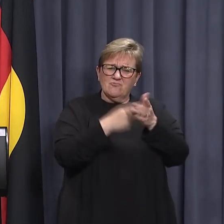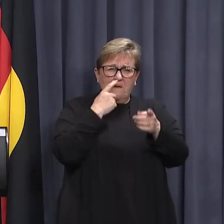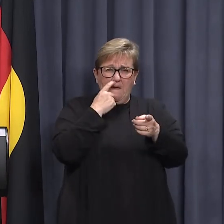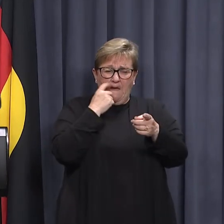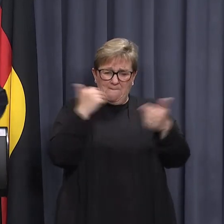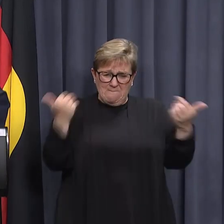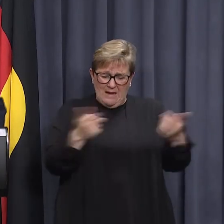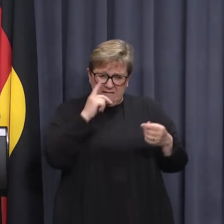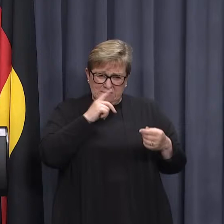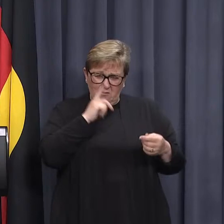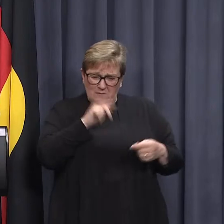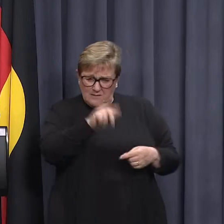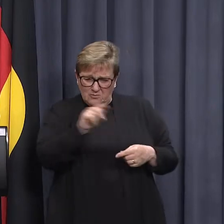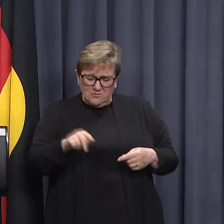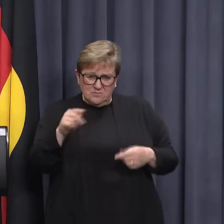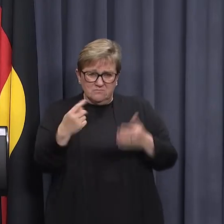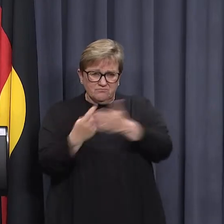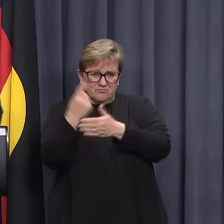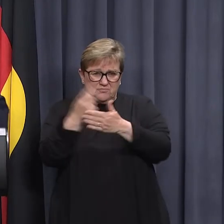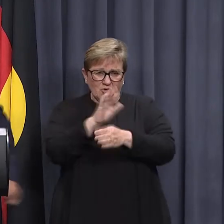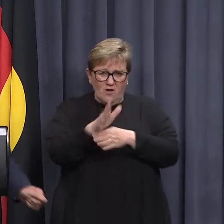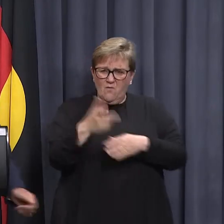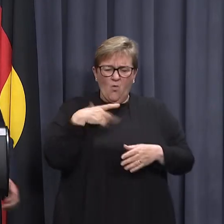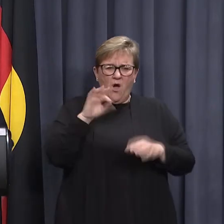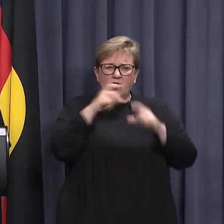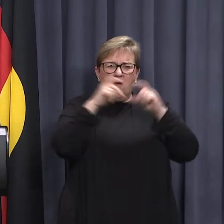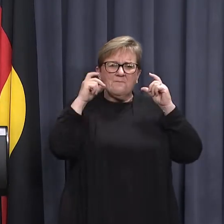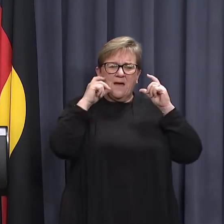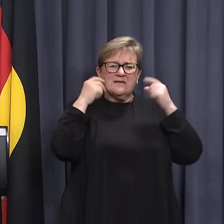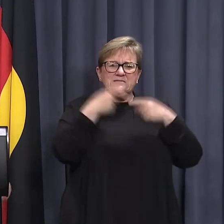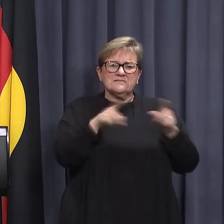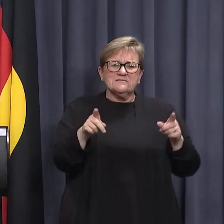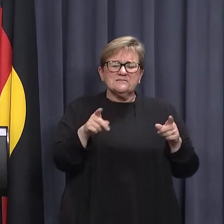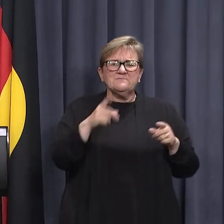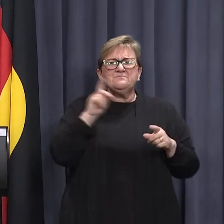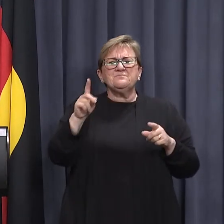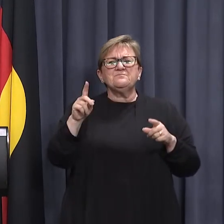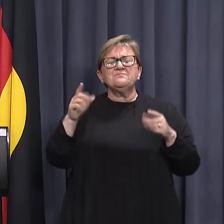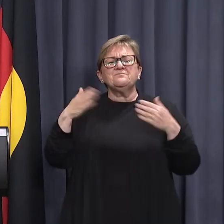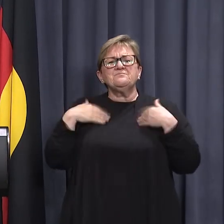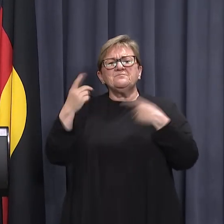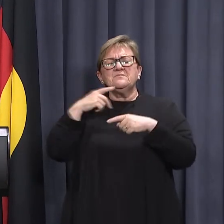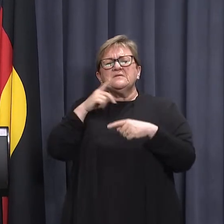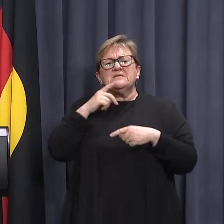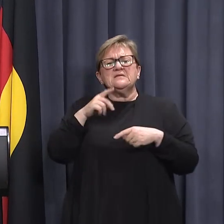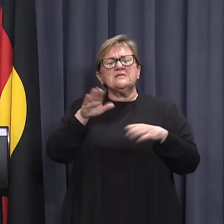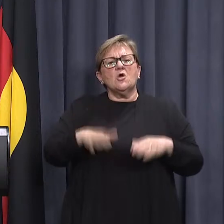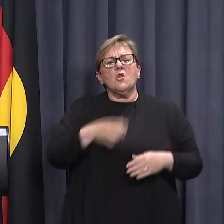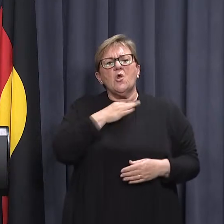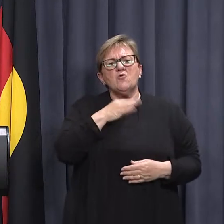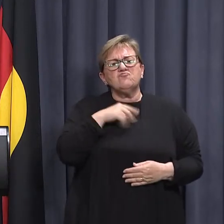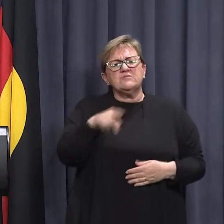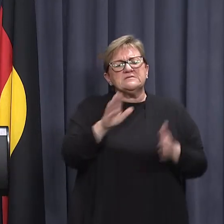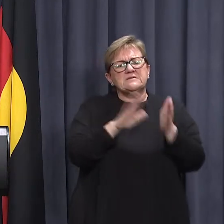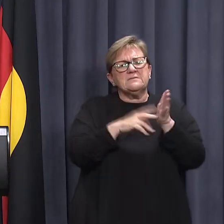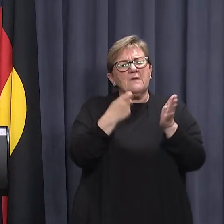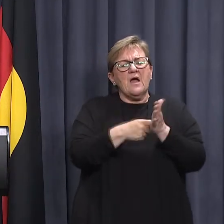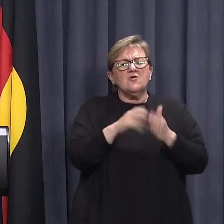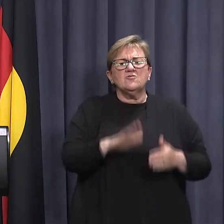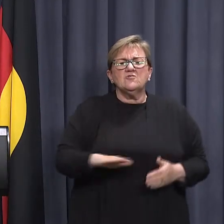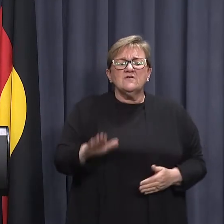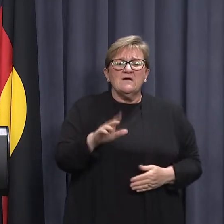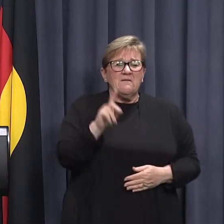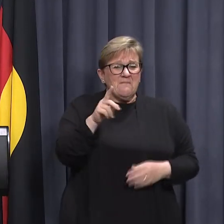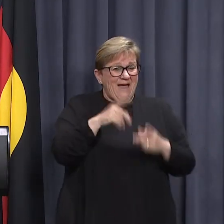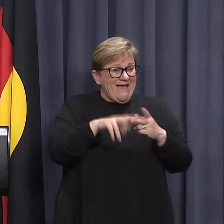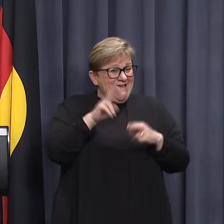rule been extended there and is that being considered? The advice I have is that the risk is low in that part of Western Australia. But